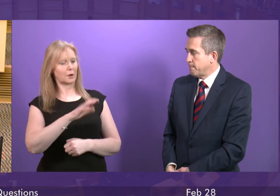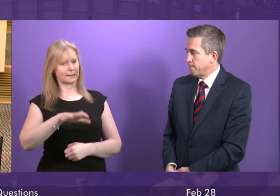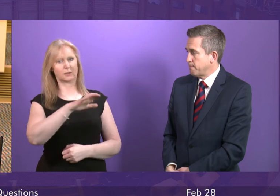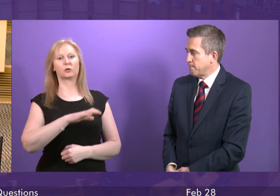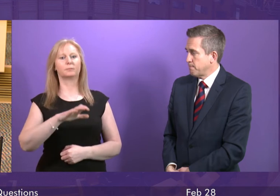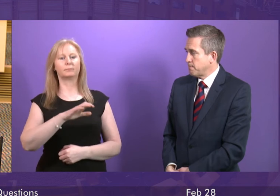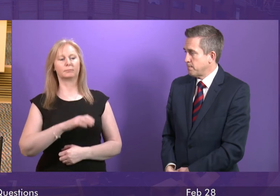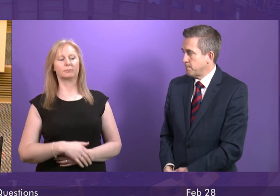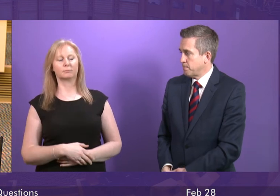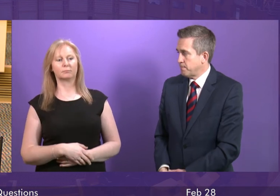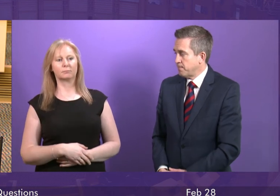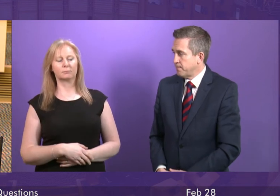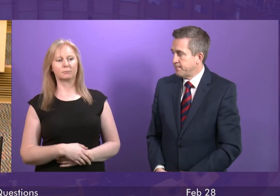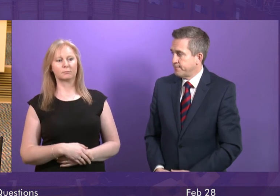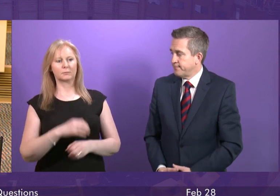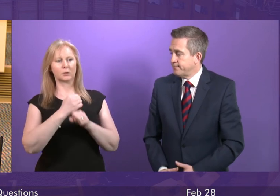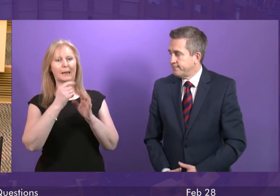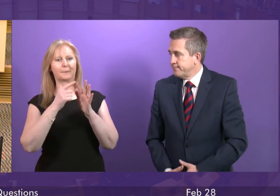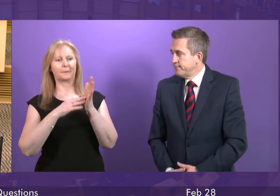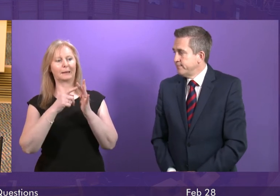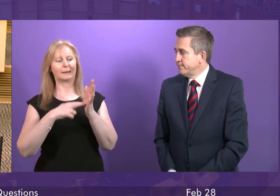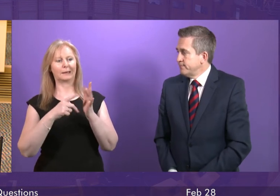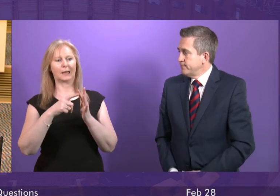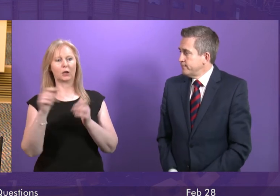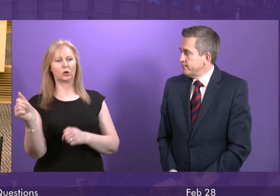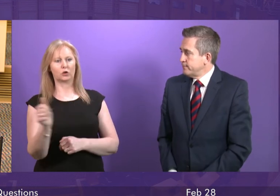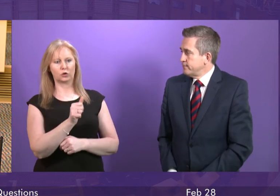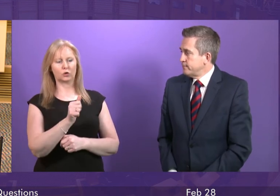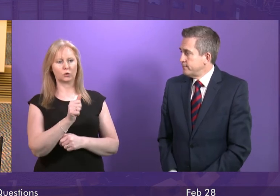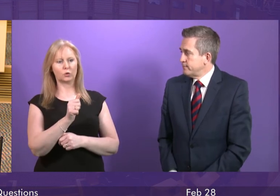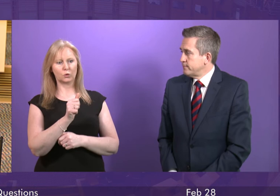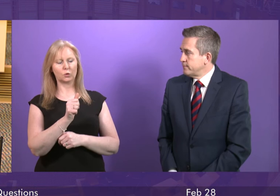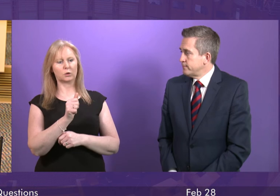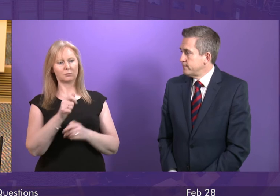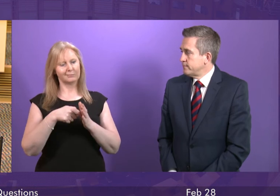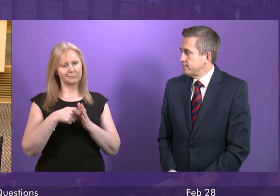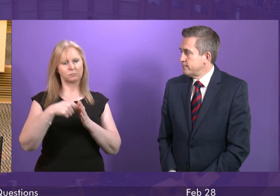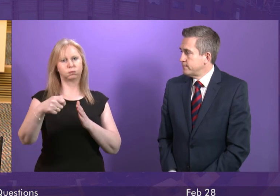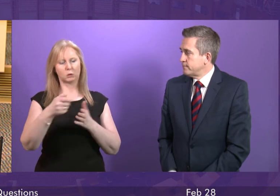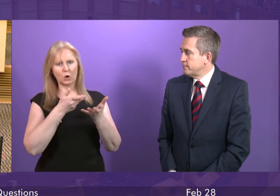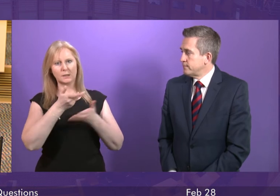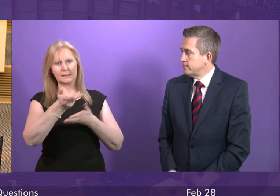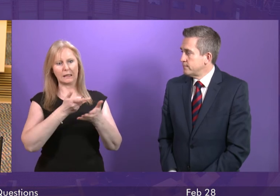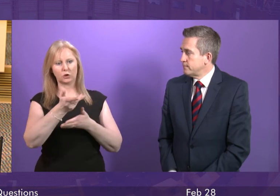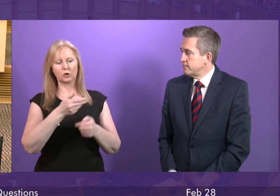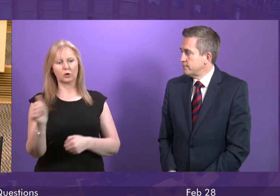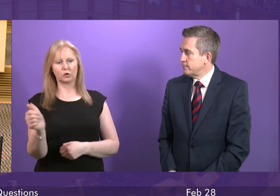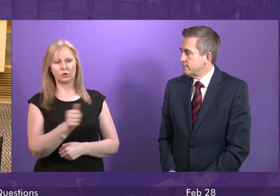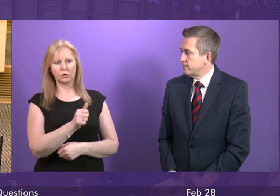case. Gemini should remove the threat of redundancy. It should extend the consultation. It should certainly be prepared to bid for any